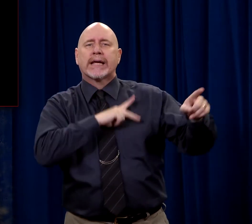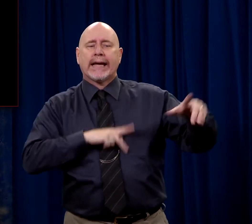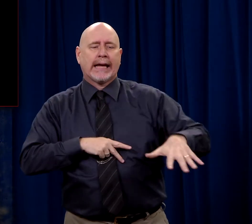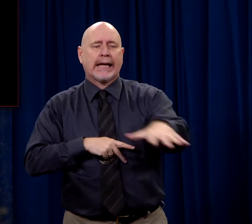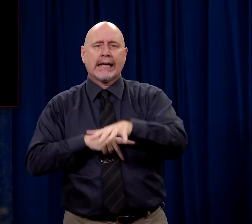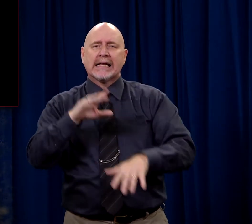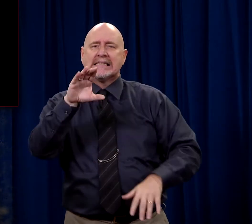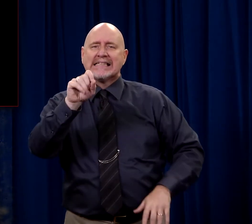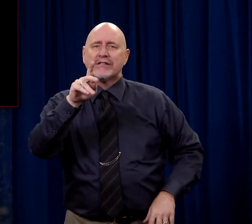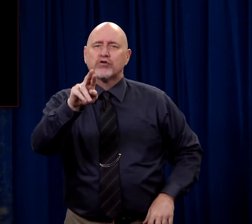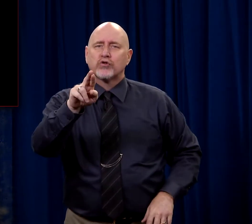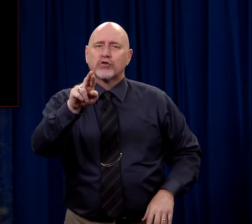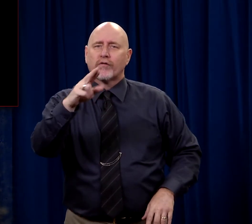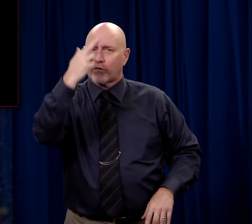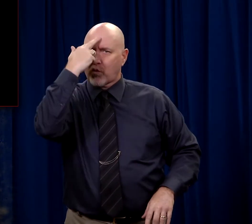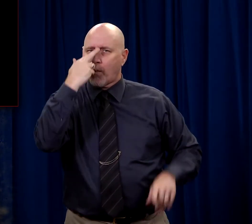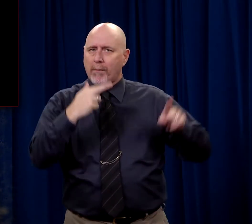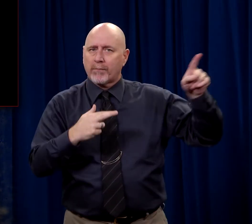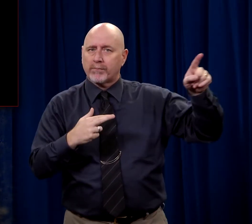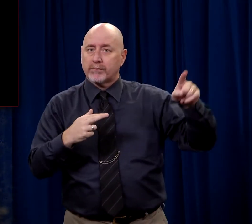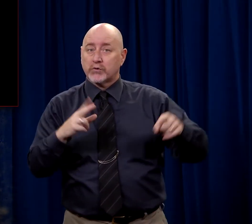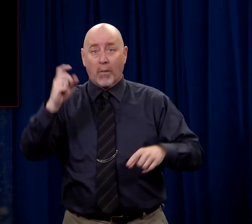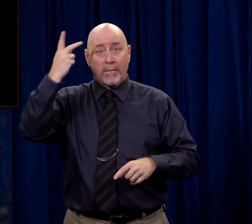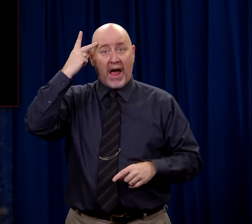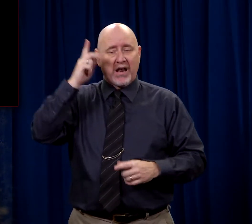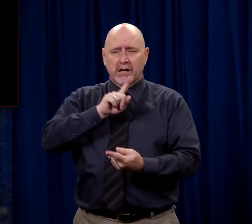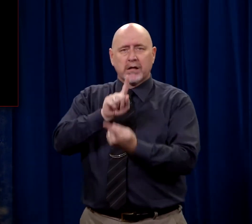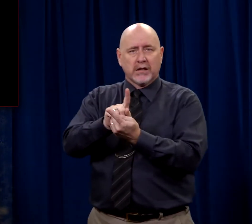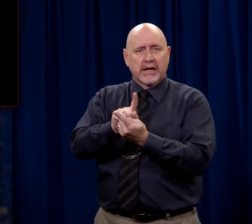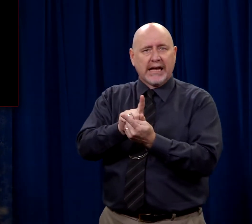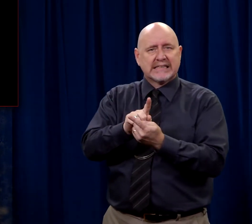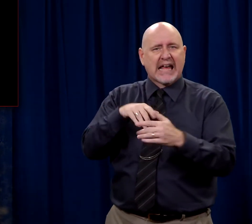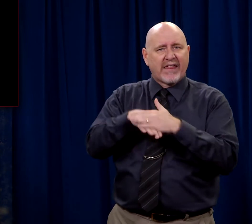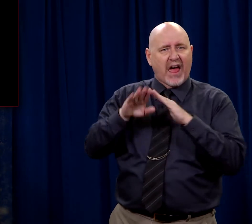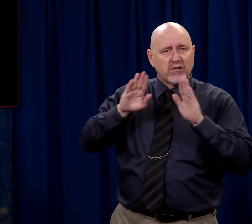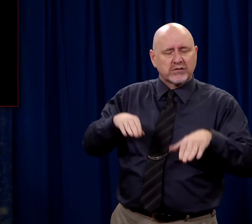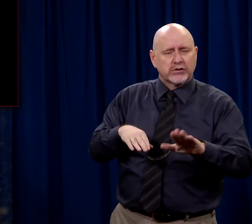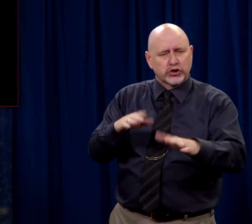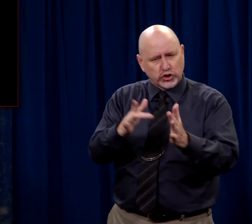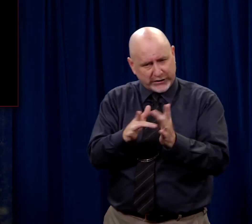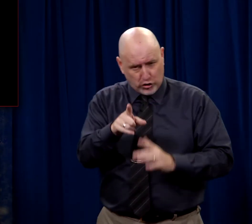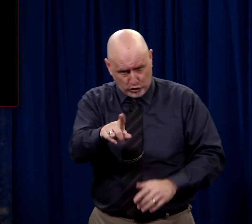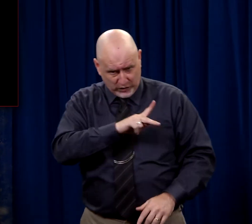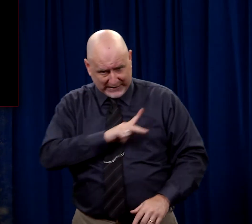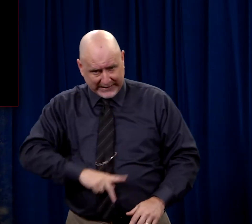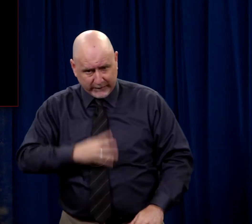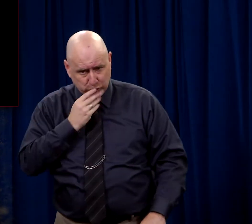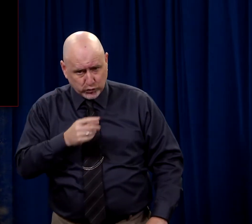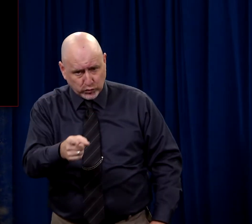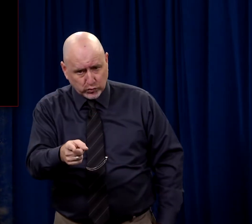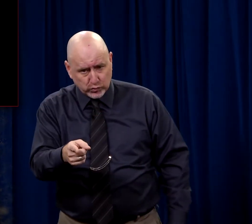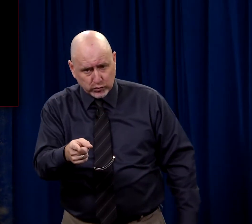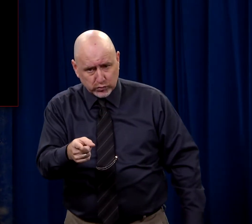is king. And so Pilate comes to Jesus inside the praetorium and he says, are you the king of the Jews?